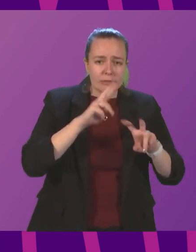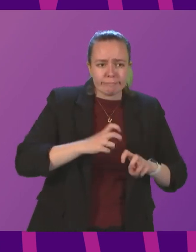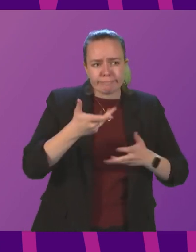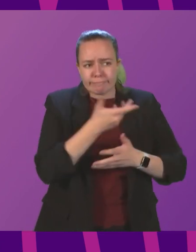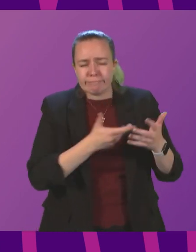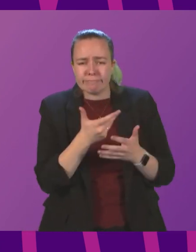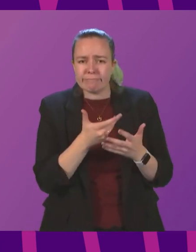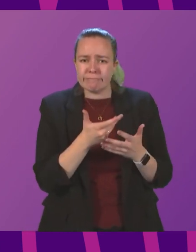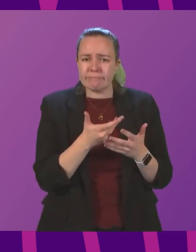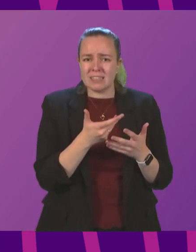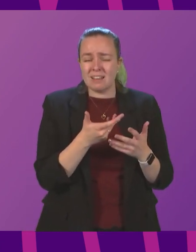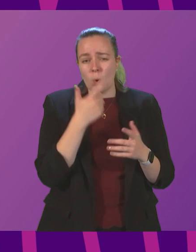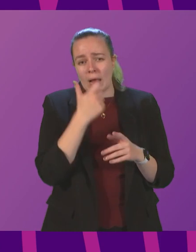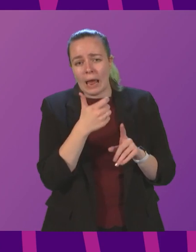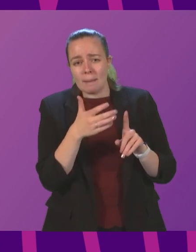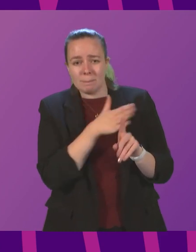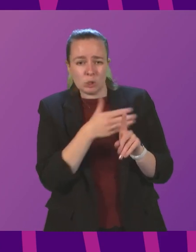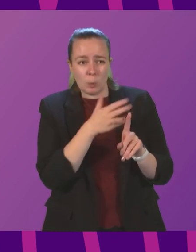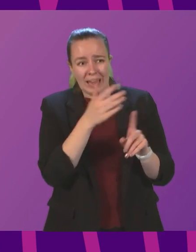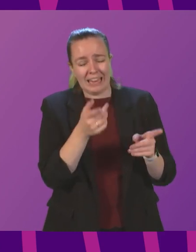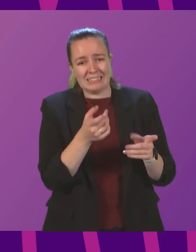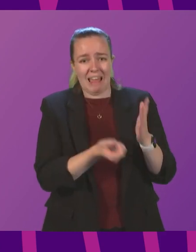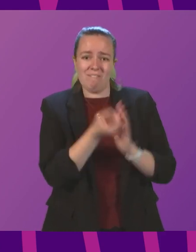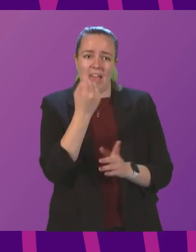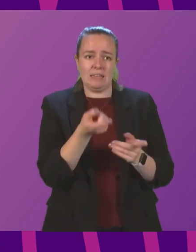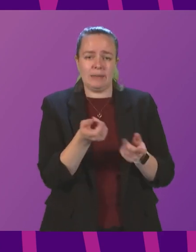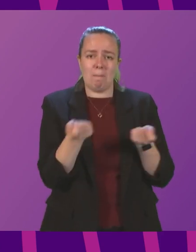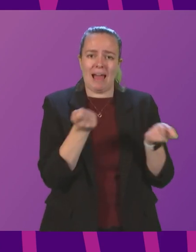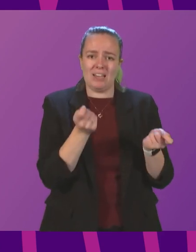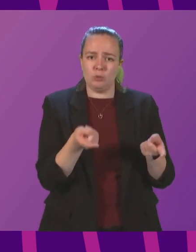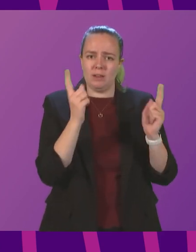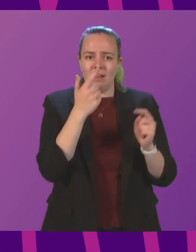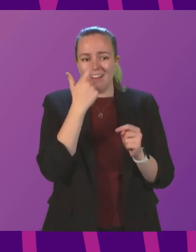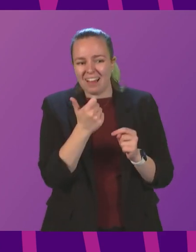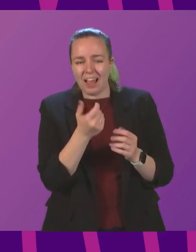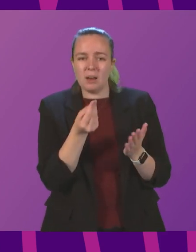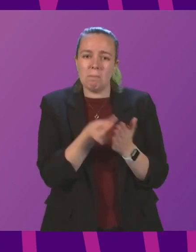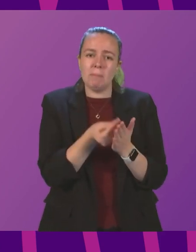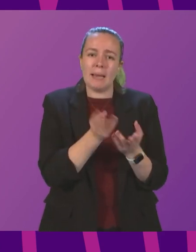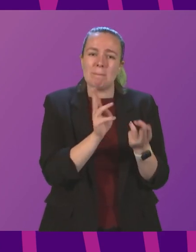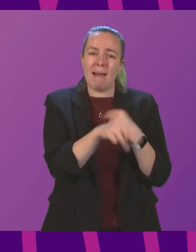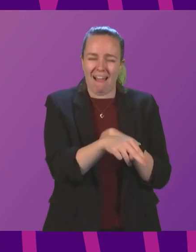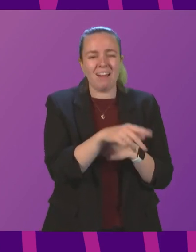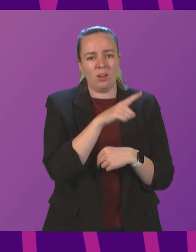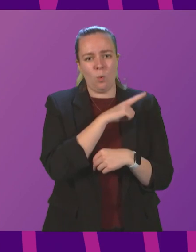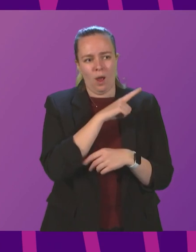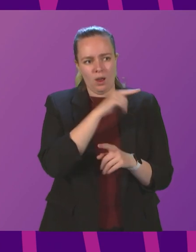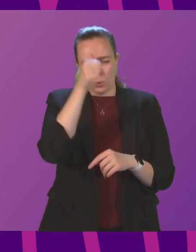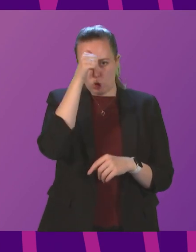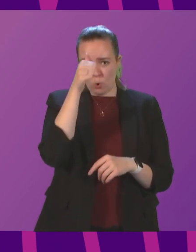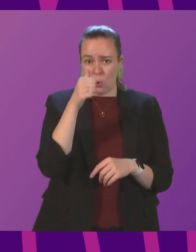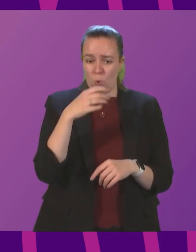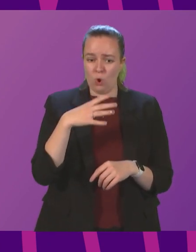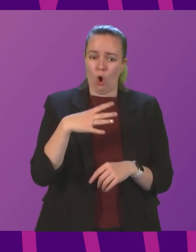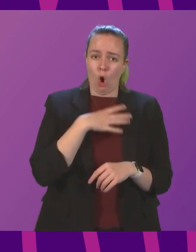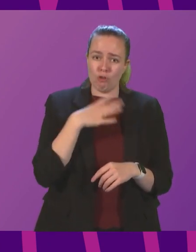we can persuade events management organisers to agree refunds for these young people who, as we know, have already borne